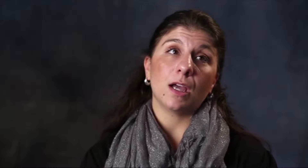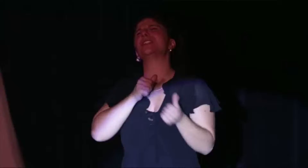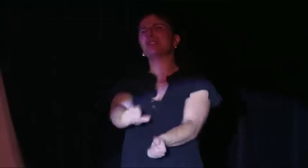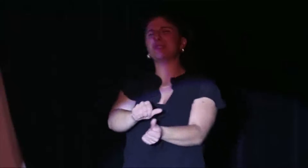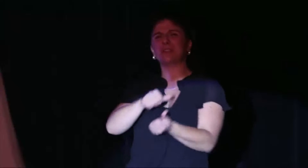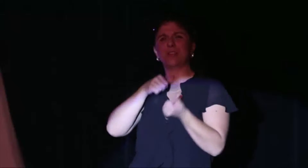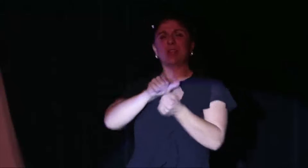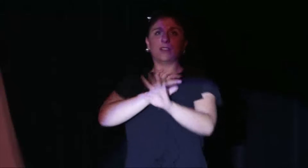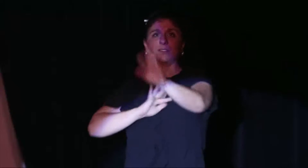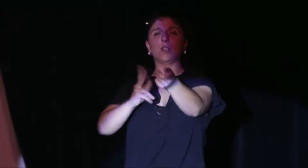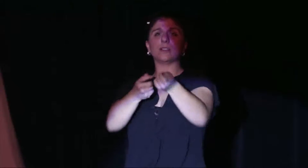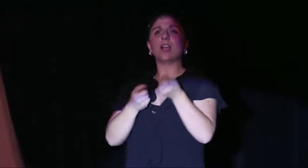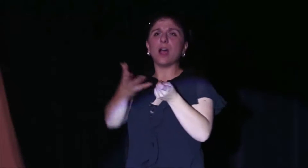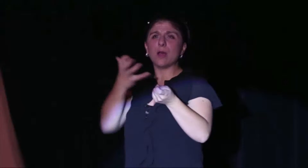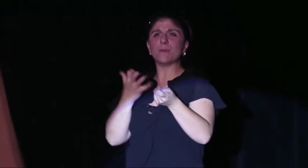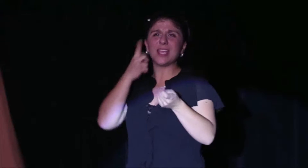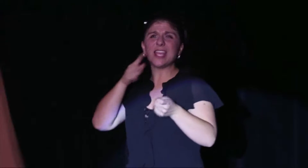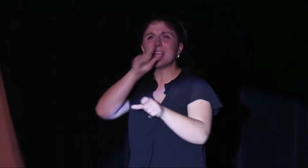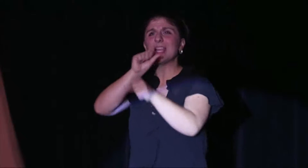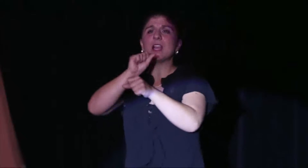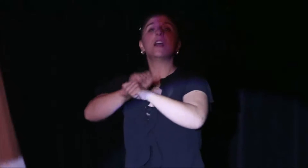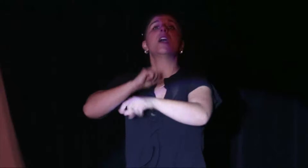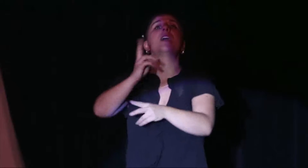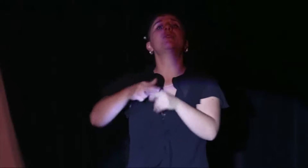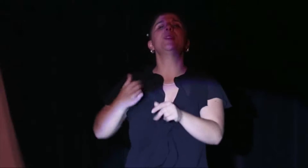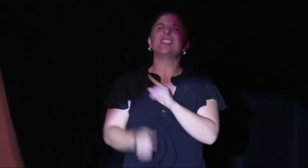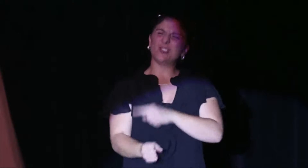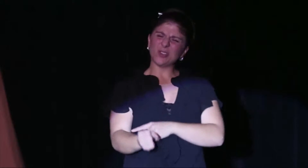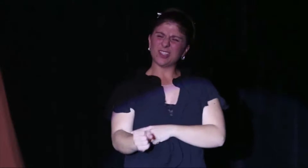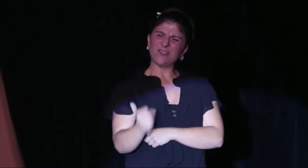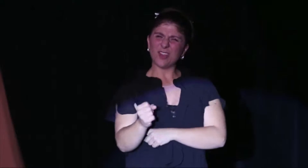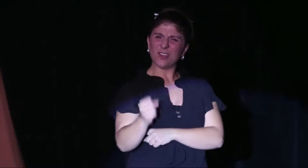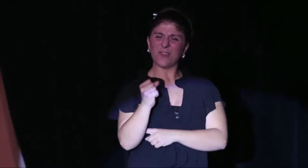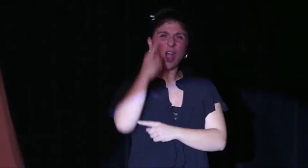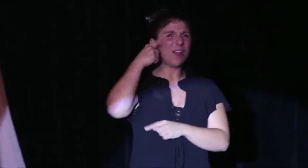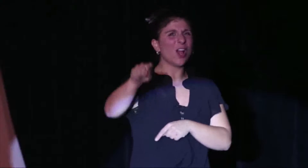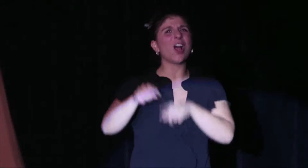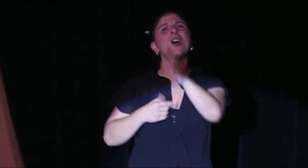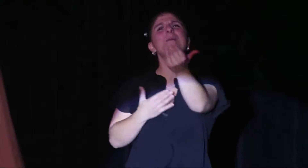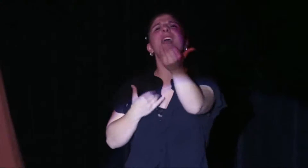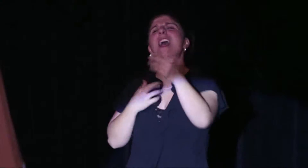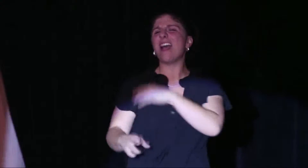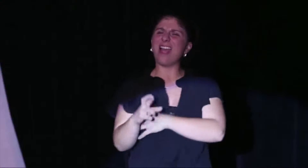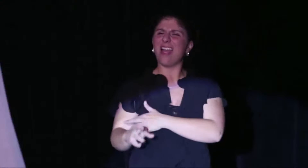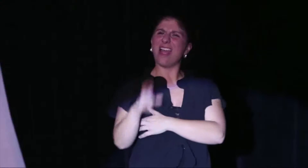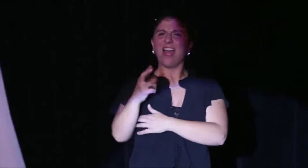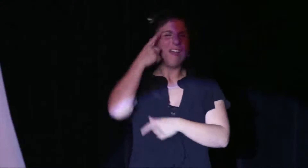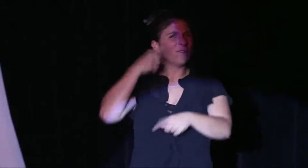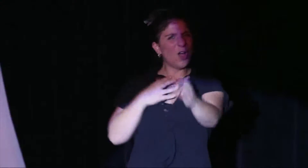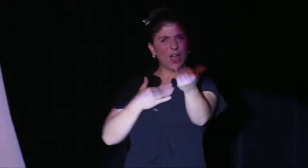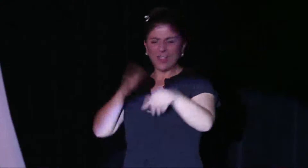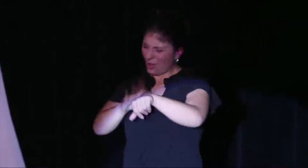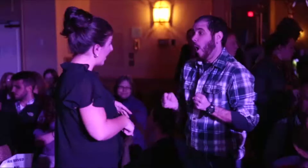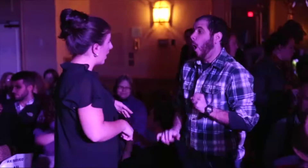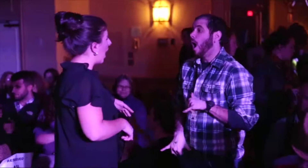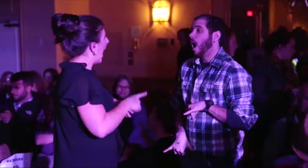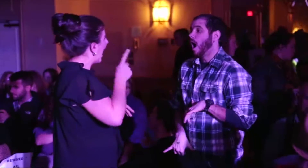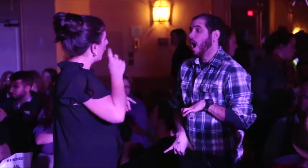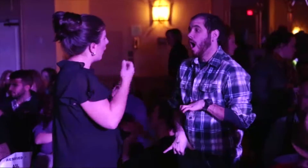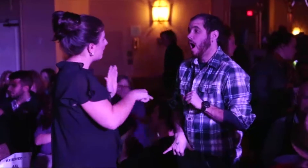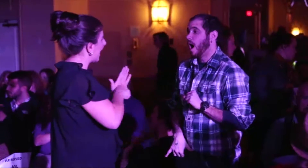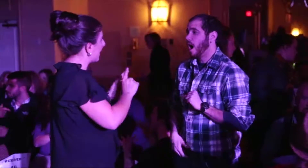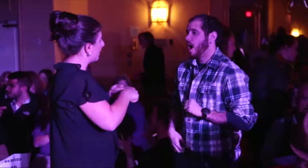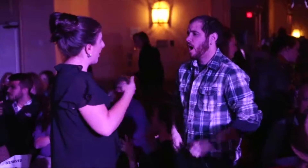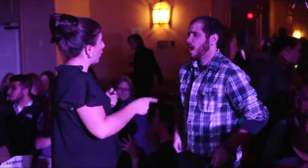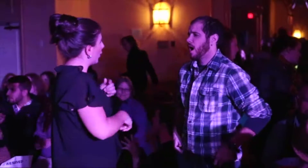may not be auditorily accessible to somebody with a hearing loss is accessible through your body movement. Maniotti's high-energy signing style puts her in